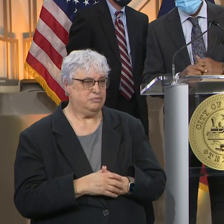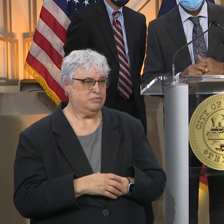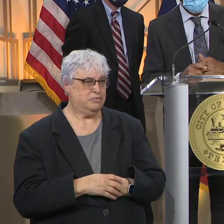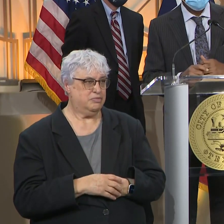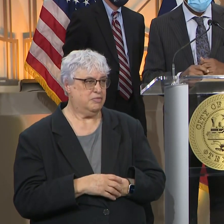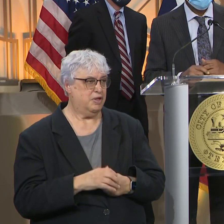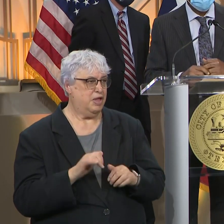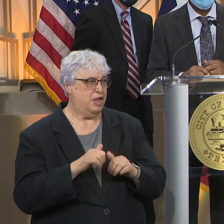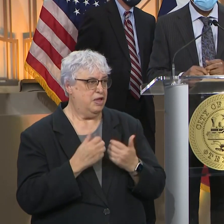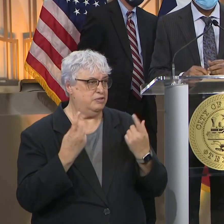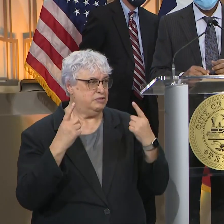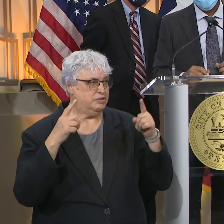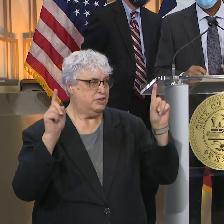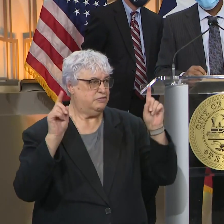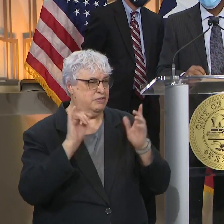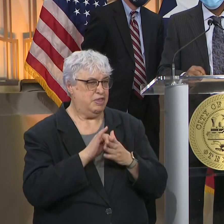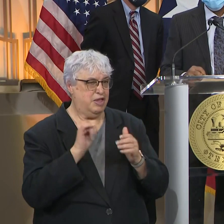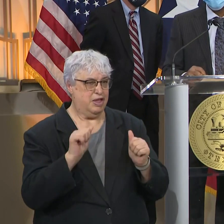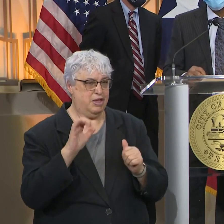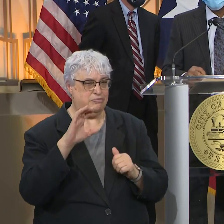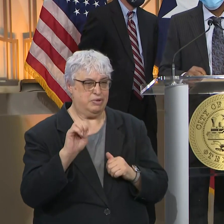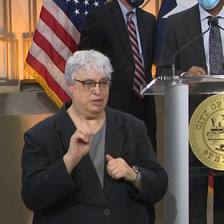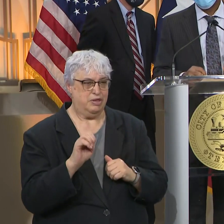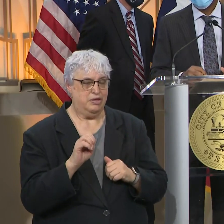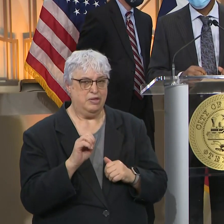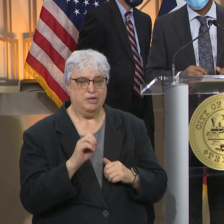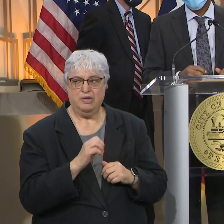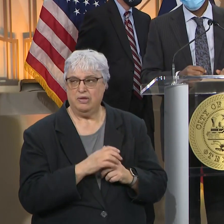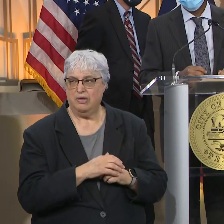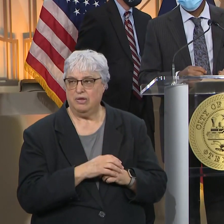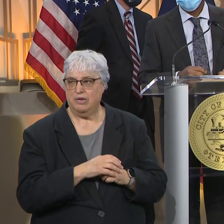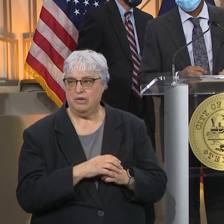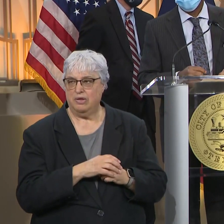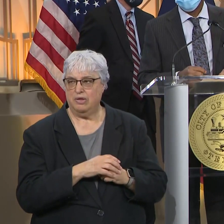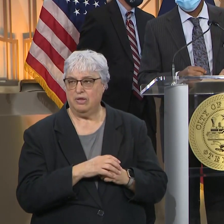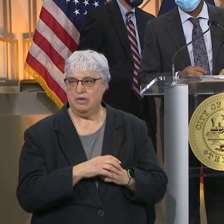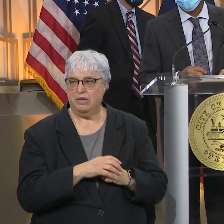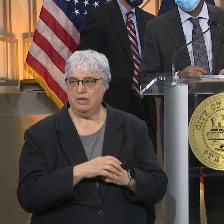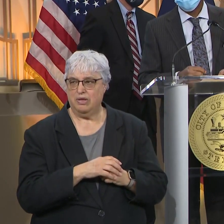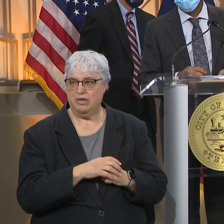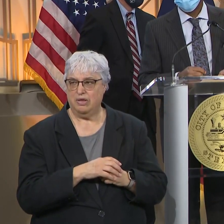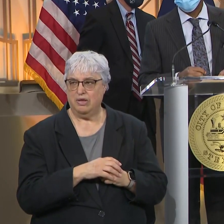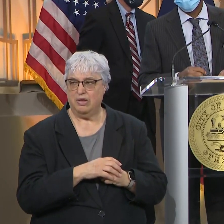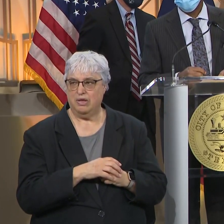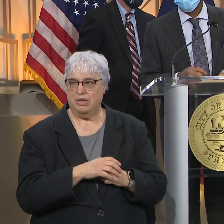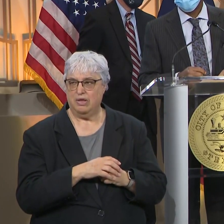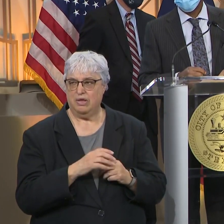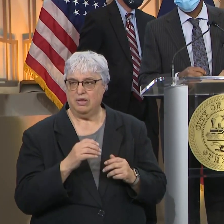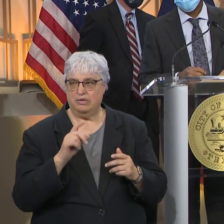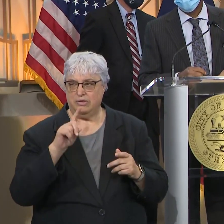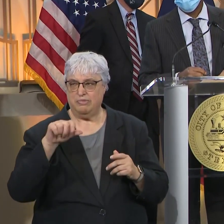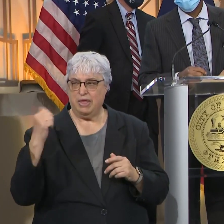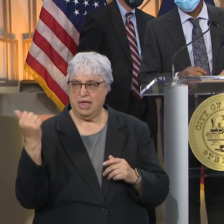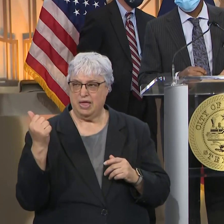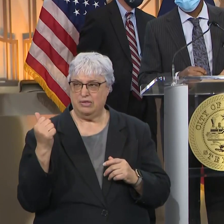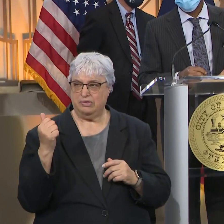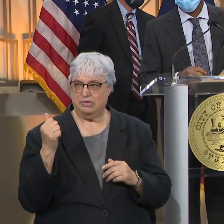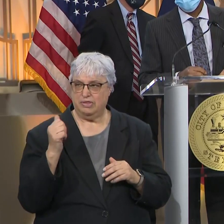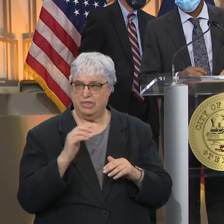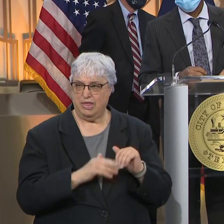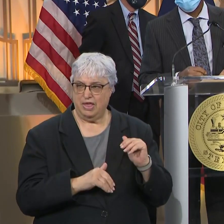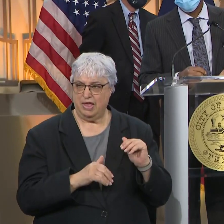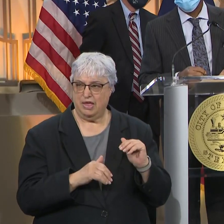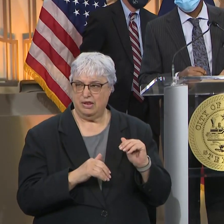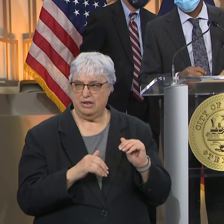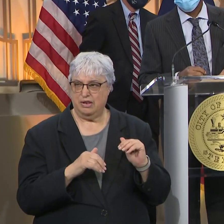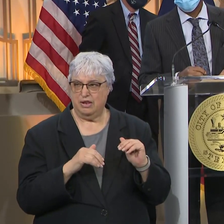successful you think that effort can be? And what do you think are going to be the big, I don't know if there's something else besides vaccine